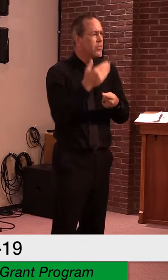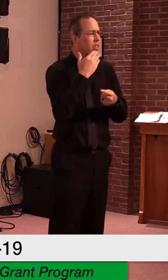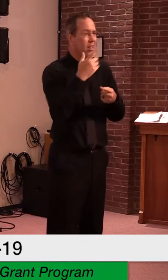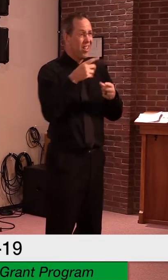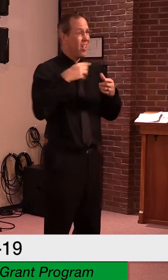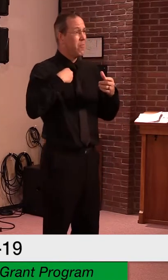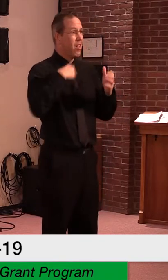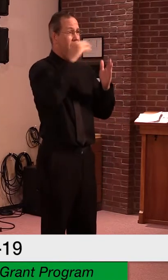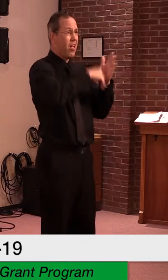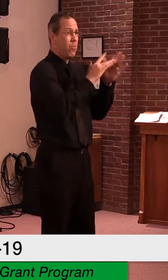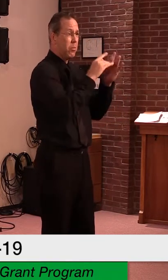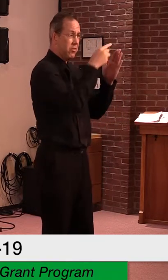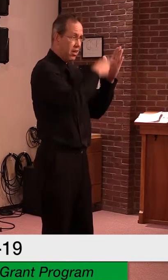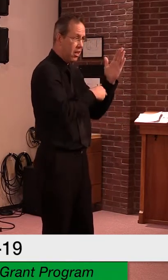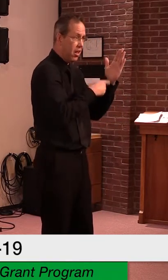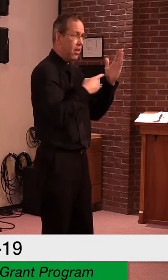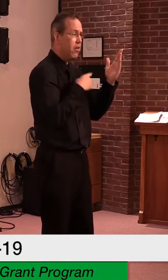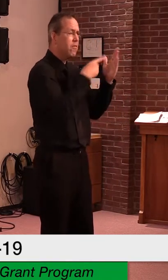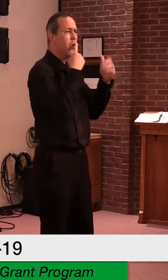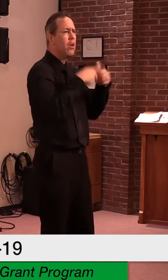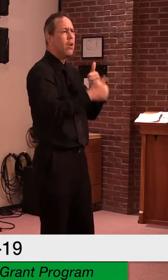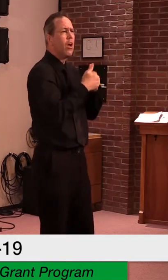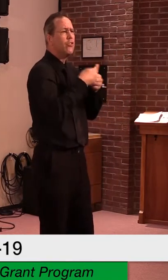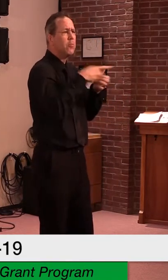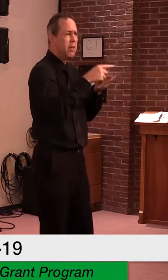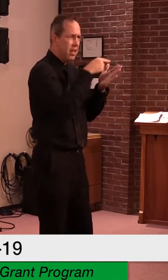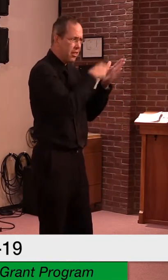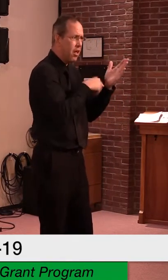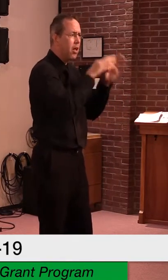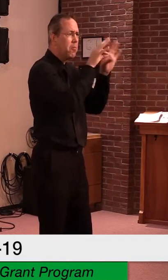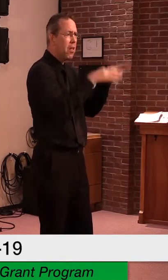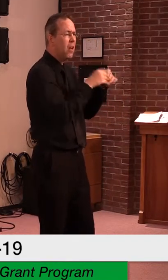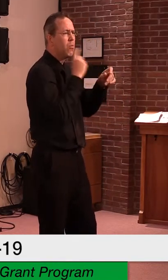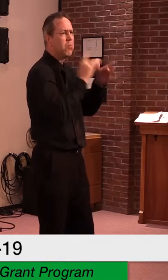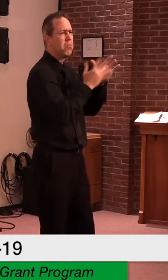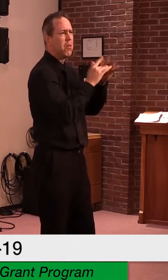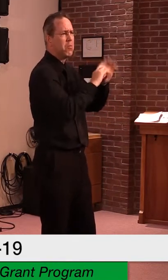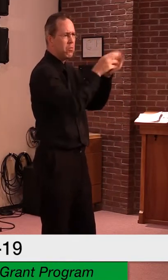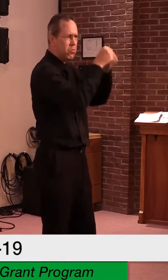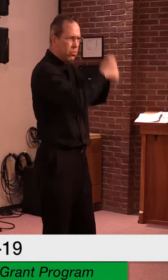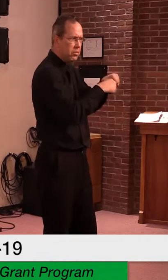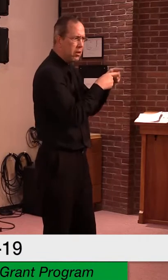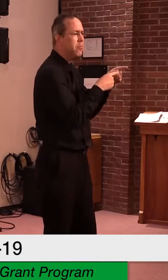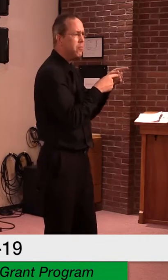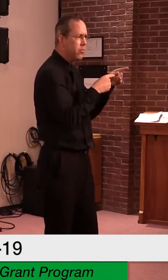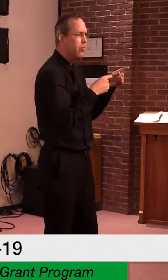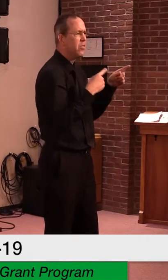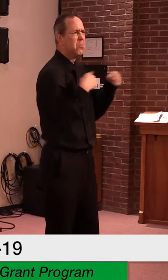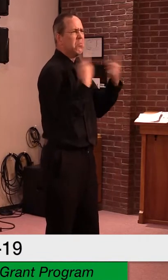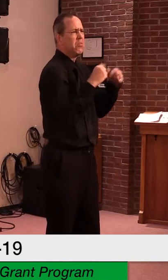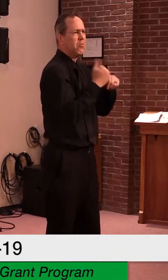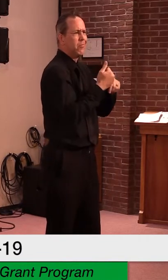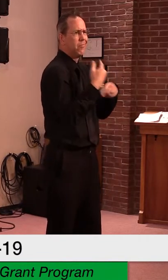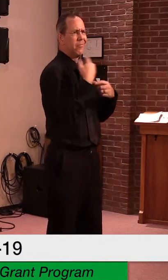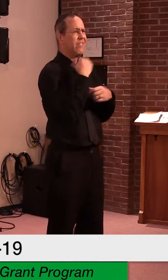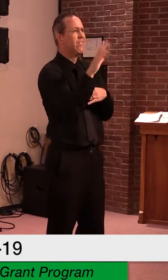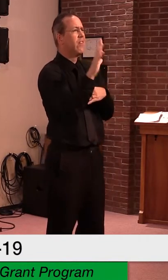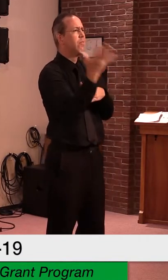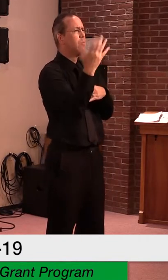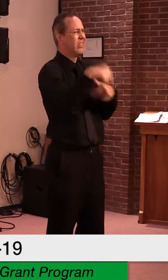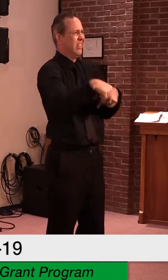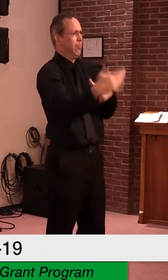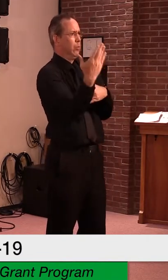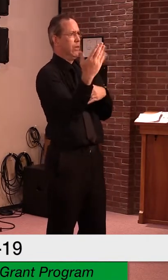frontline employees hazardous pay grant program is now open. Opened at 9 a.m. this morning and as of 9